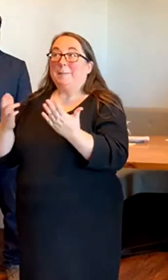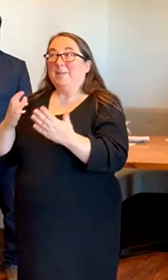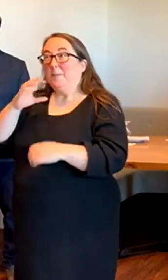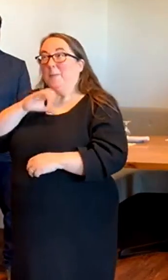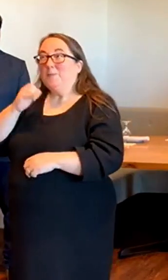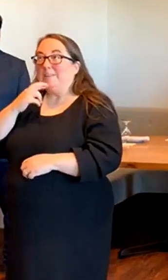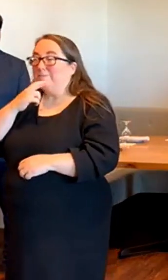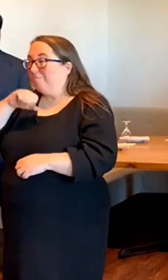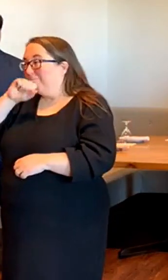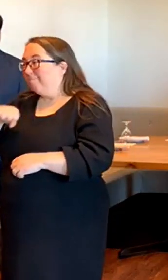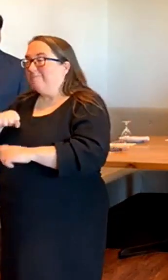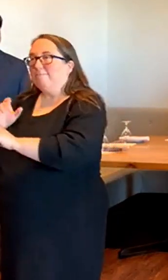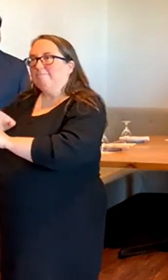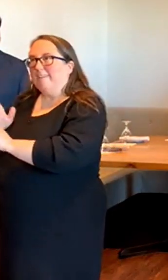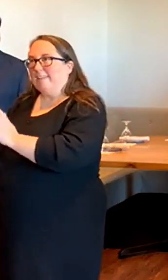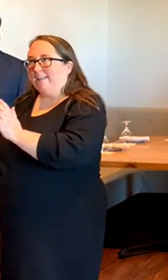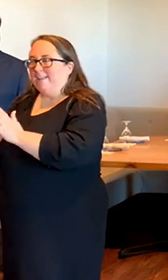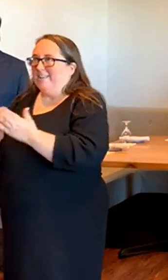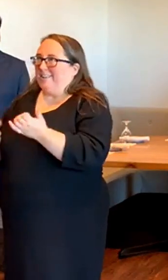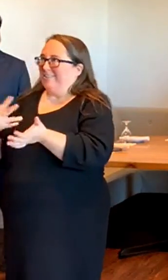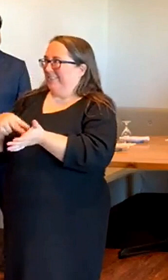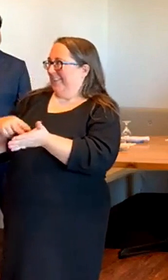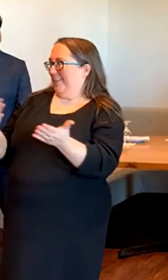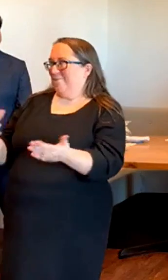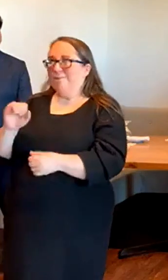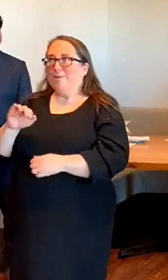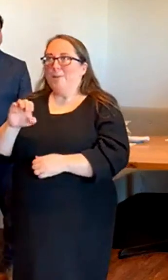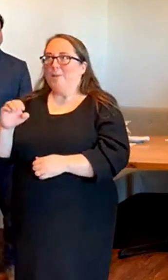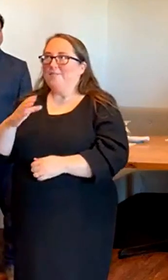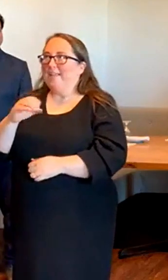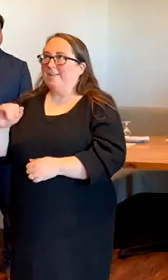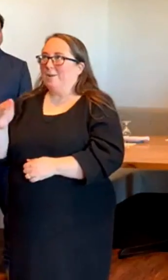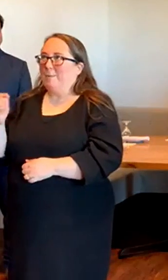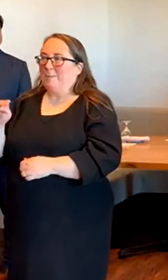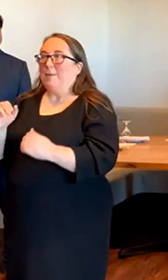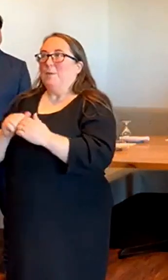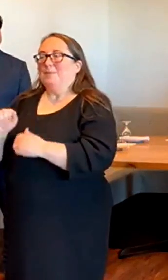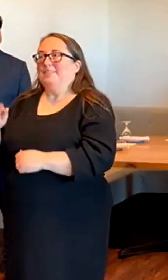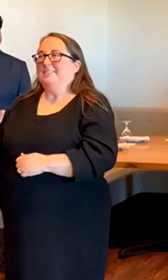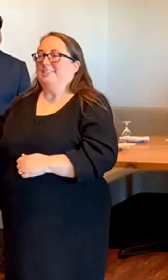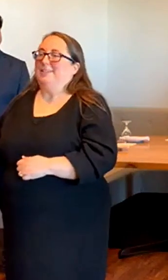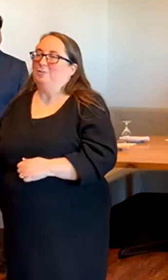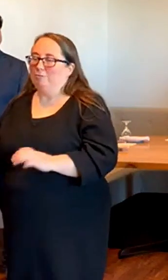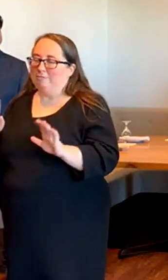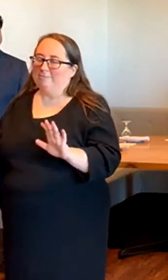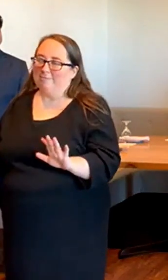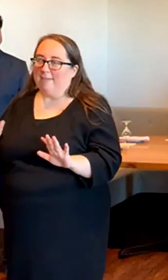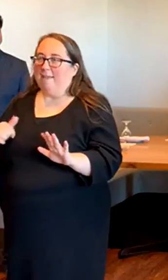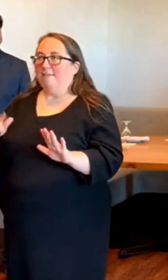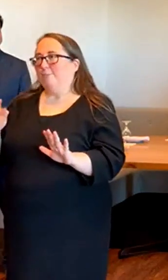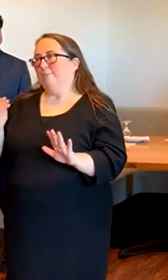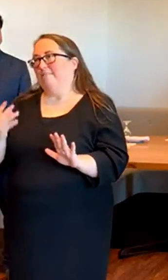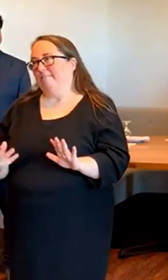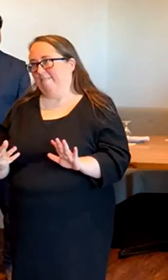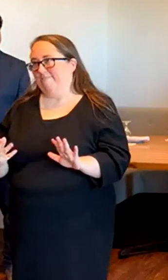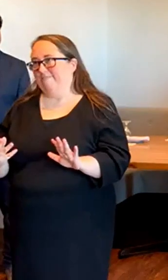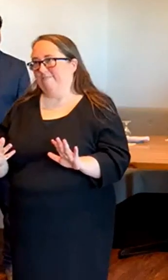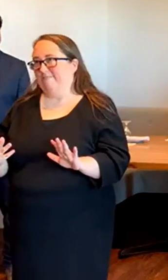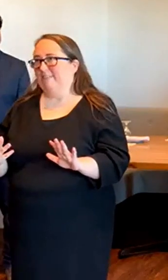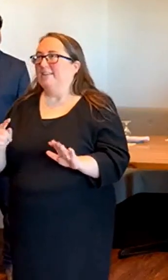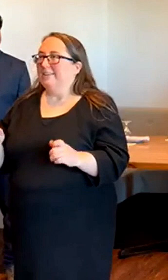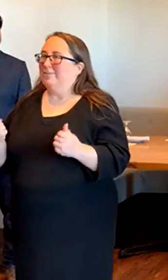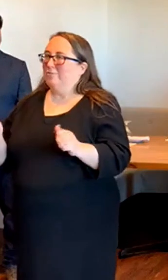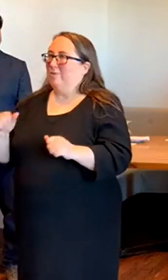standing in Clove and Cardamom with Satish, I'd be remiss if I didn't tell you, you need to try the Malabar Spiced Old